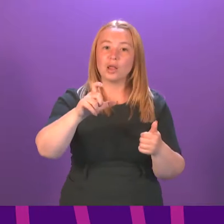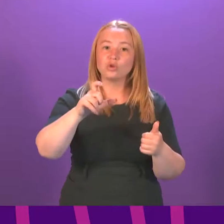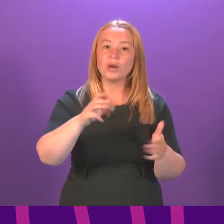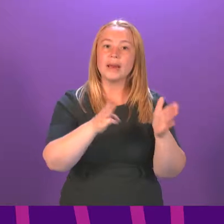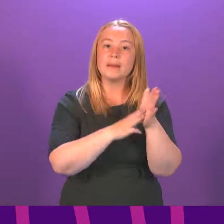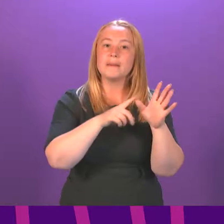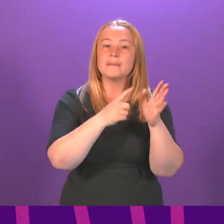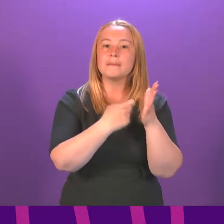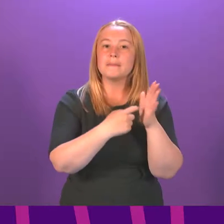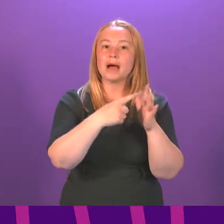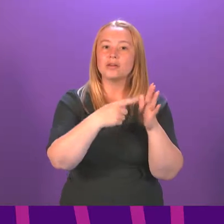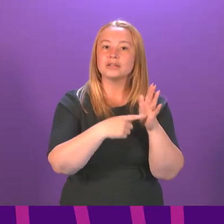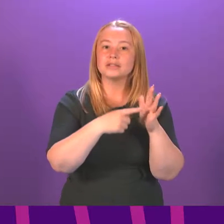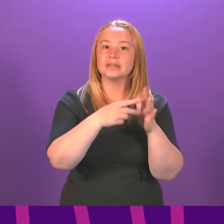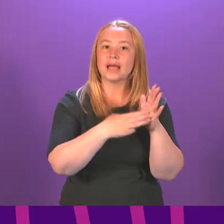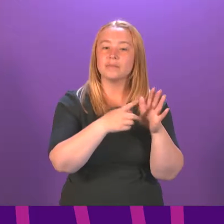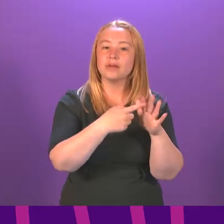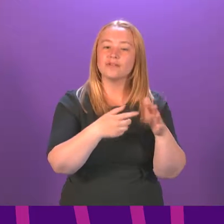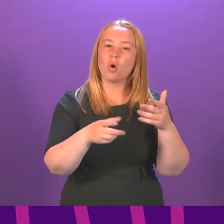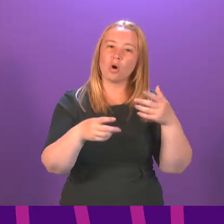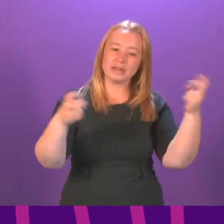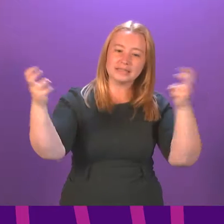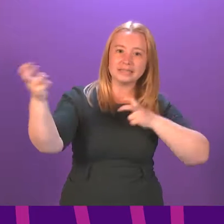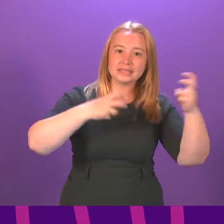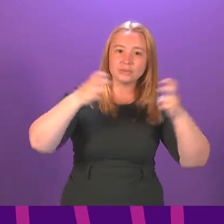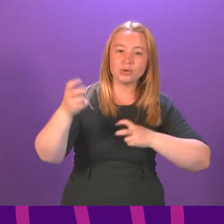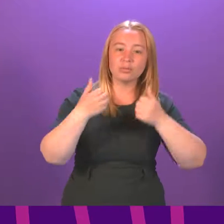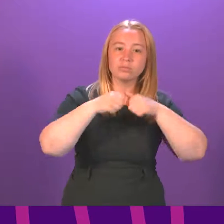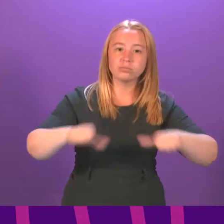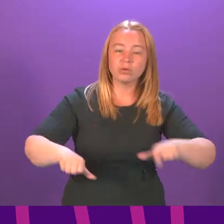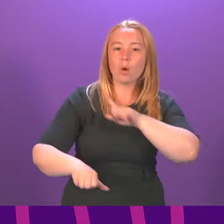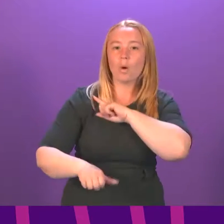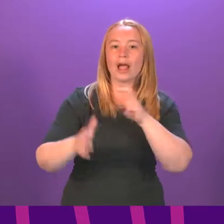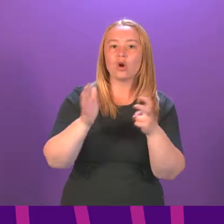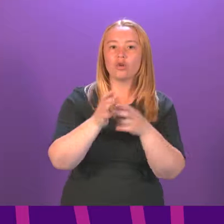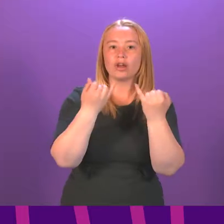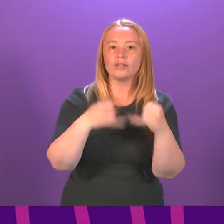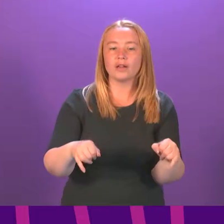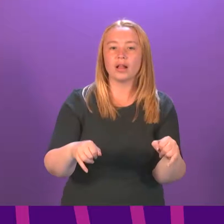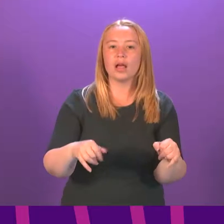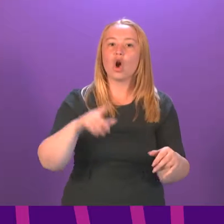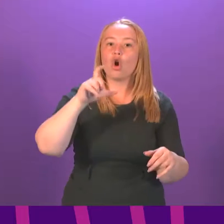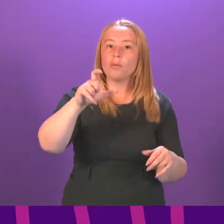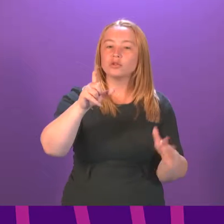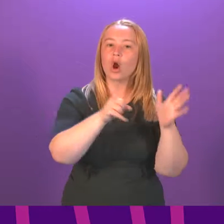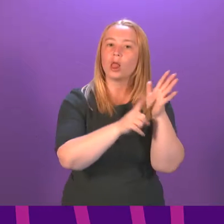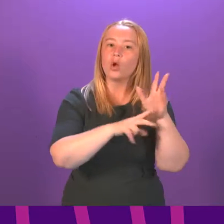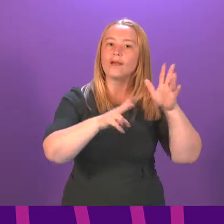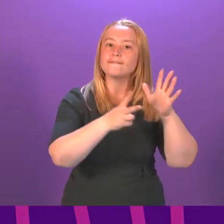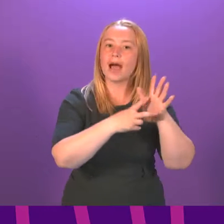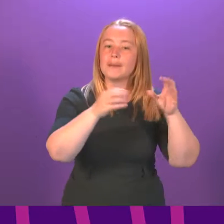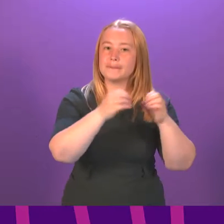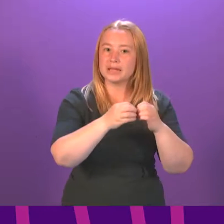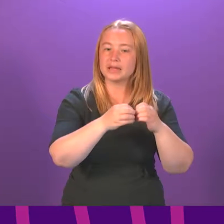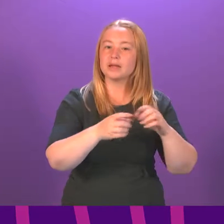Limited, to take part in a dispute resolution process over the failing ferry contract. Commodore Luke Van Beek was then appointed by the Scottish Government